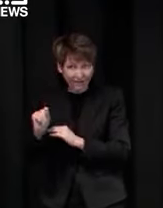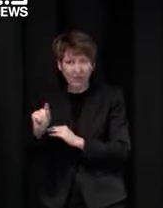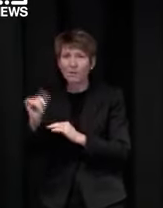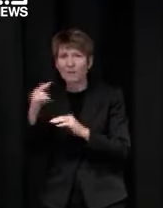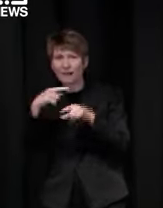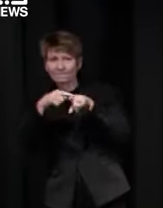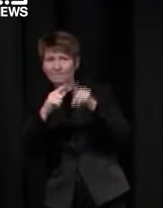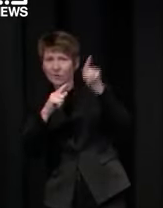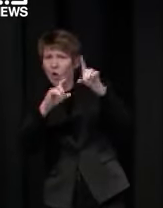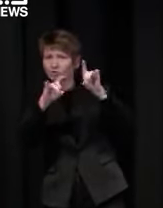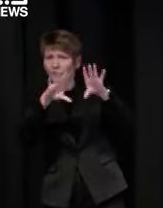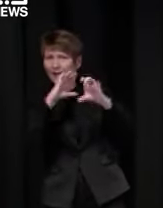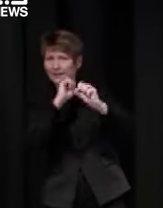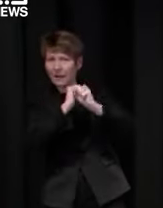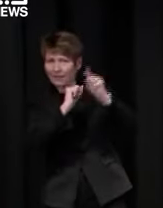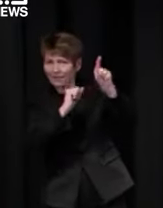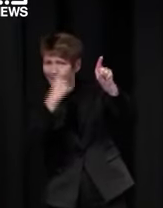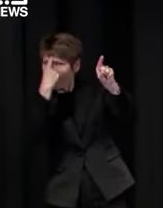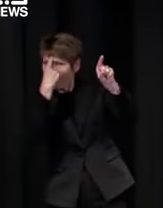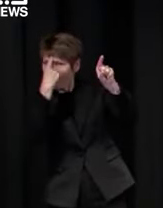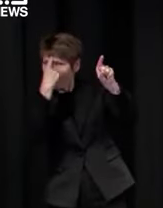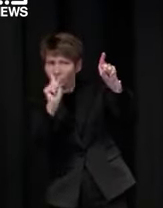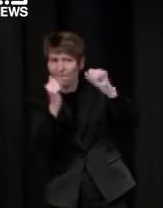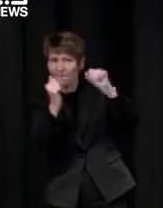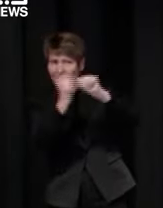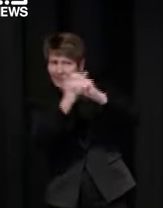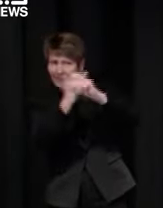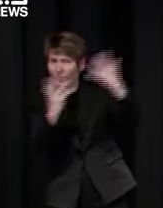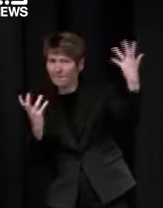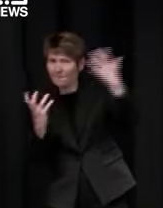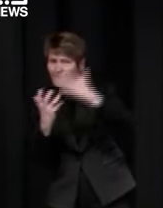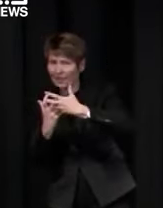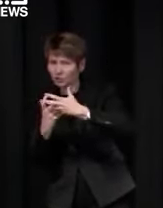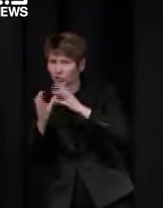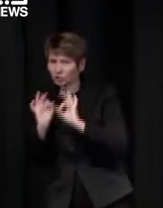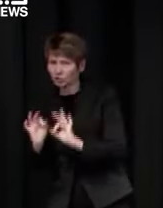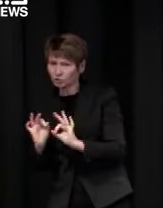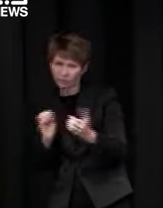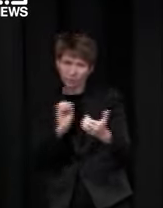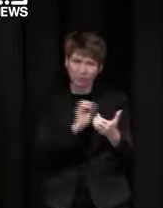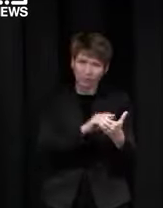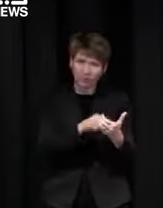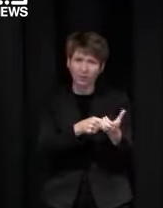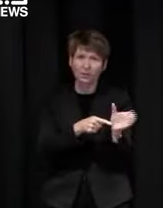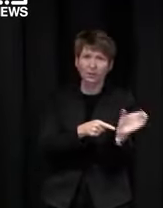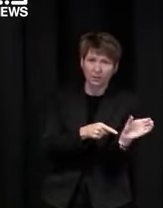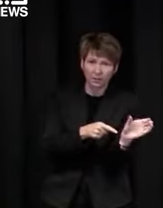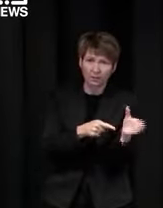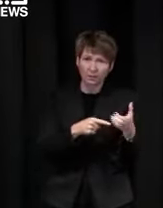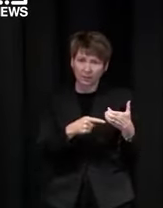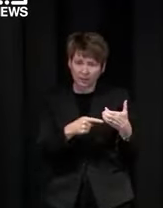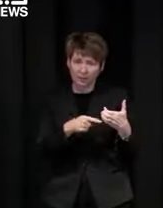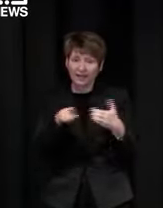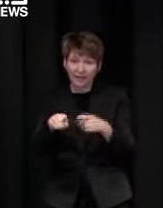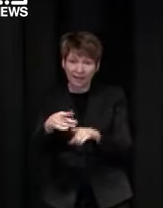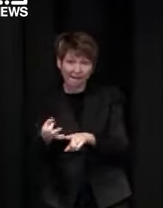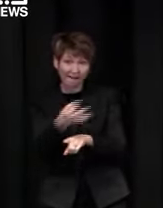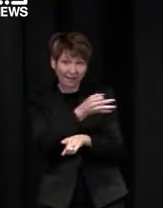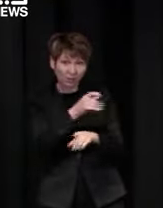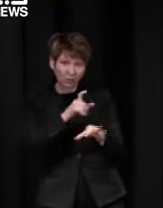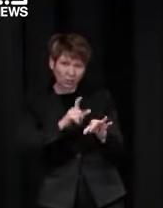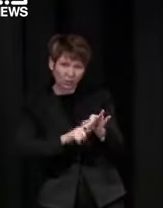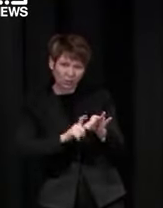that those medicare vaccination certificates essentially both um online and in hard copy can be easily manipulated